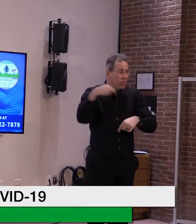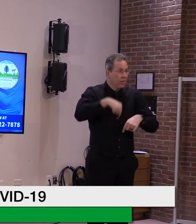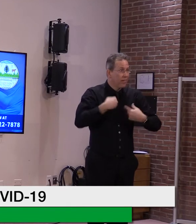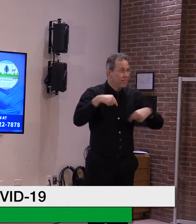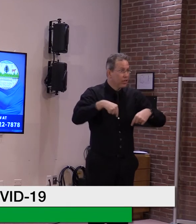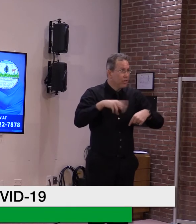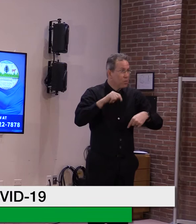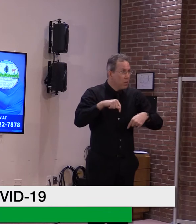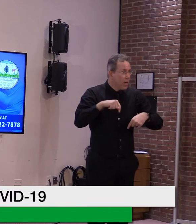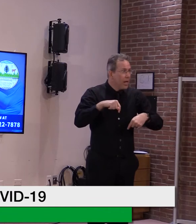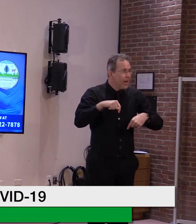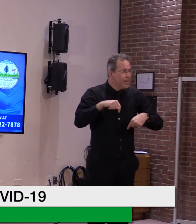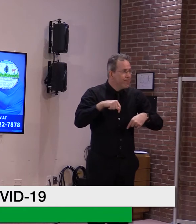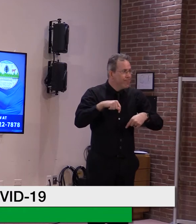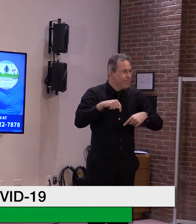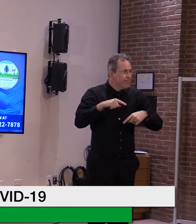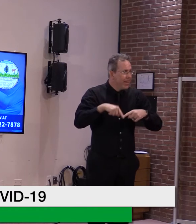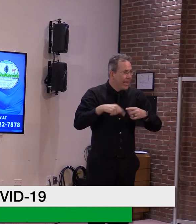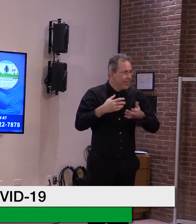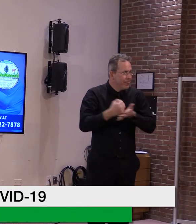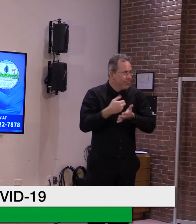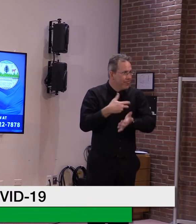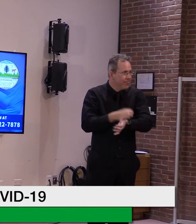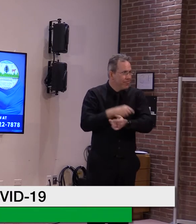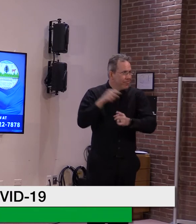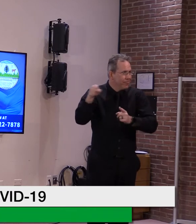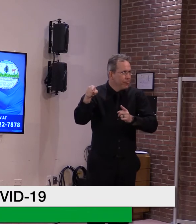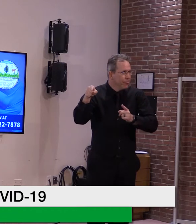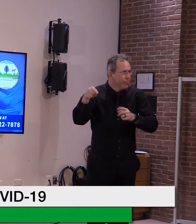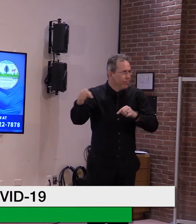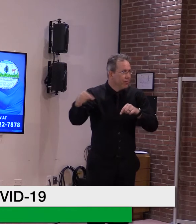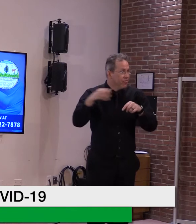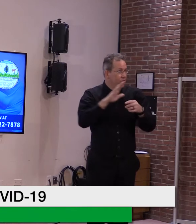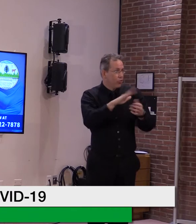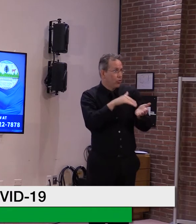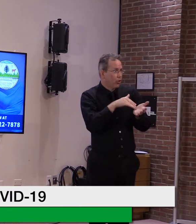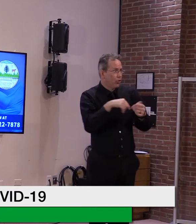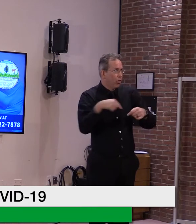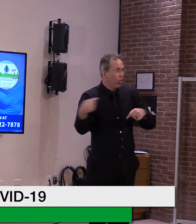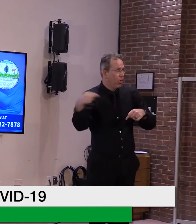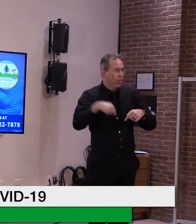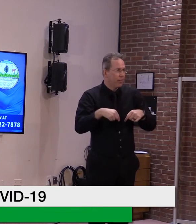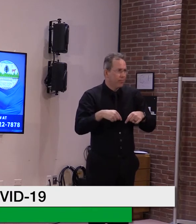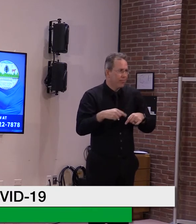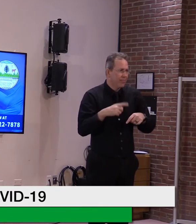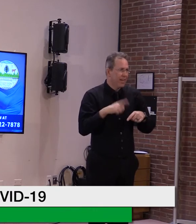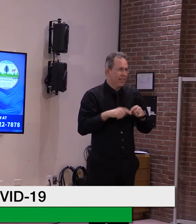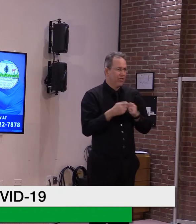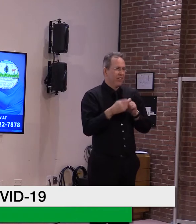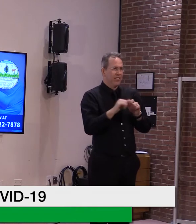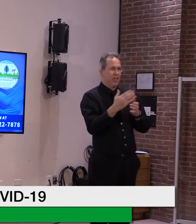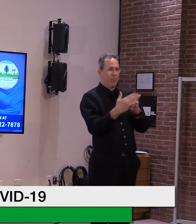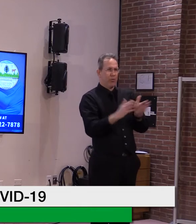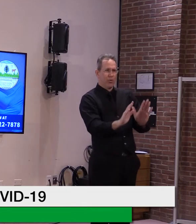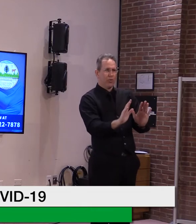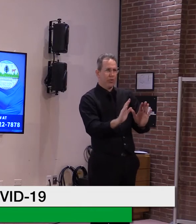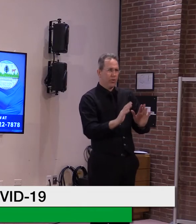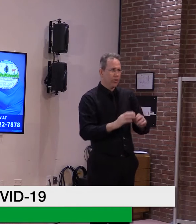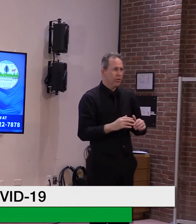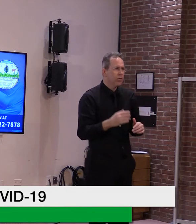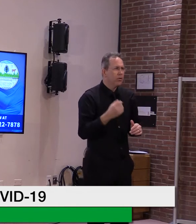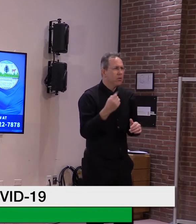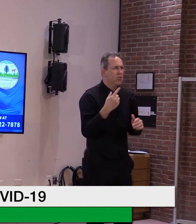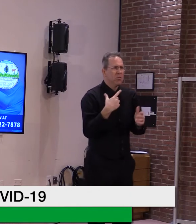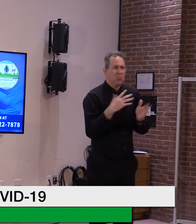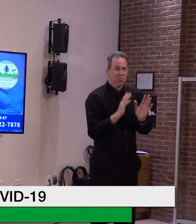And secondly, if, um, you know, that's, that was the change and, and we'll move forward, forward with that.